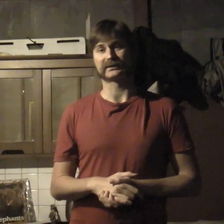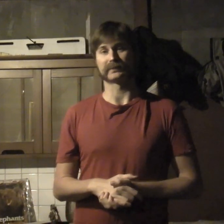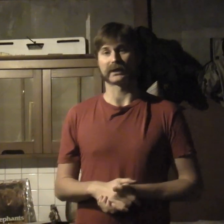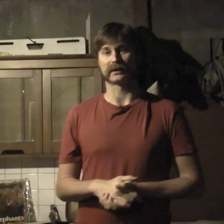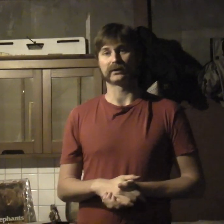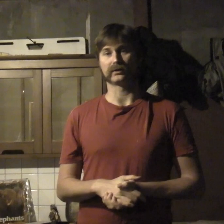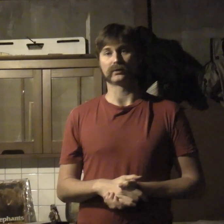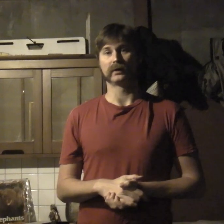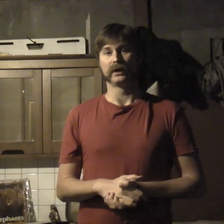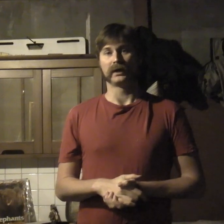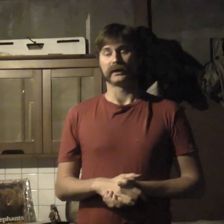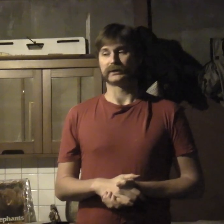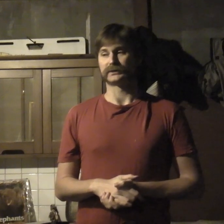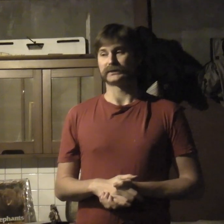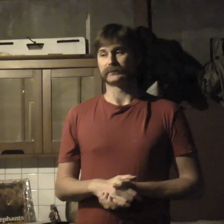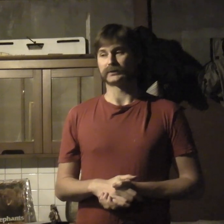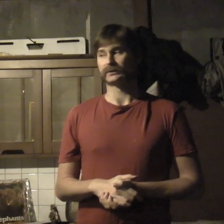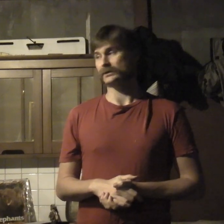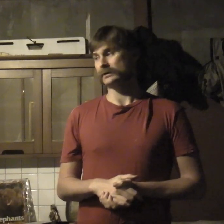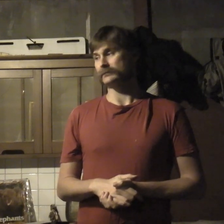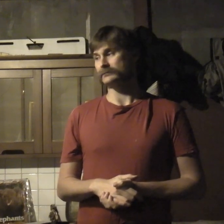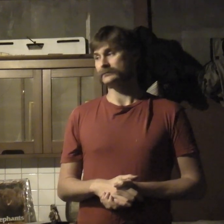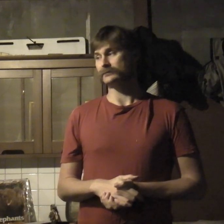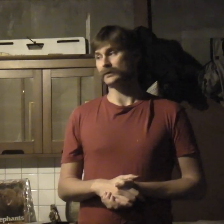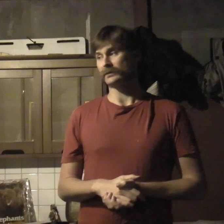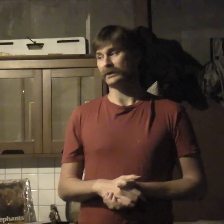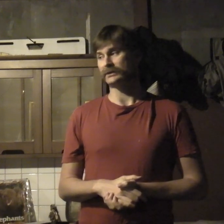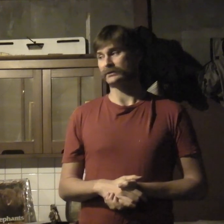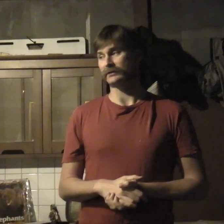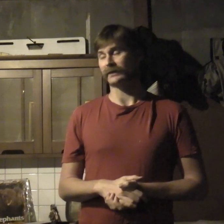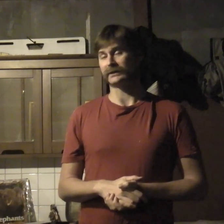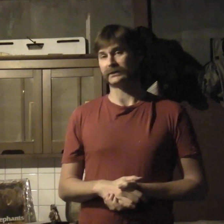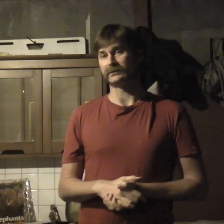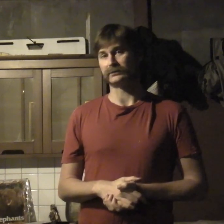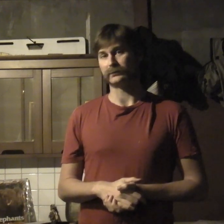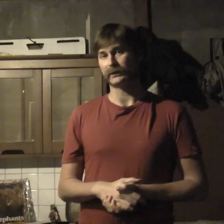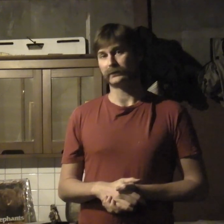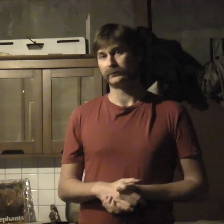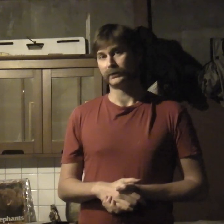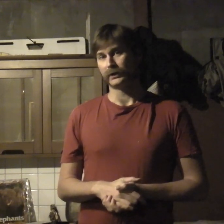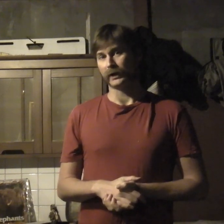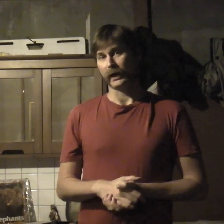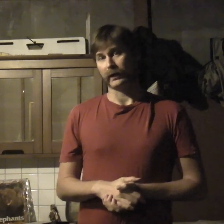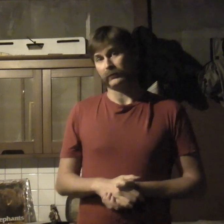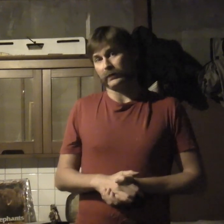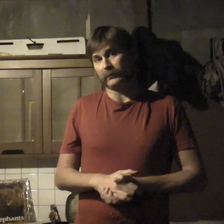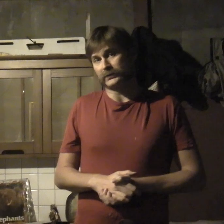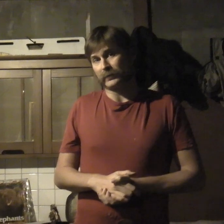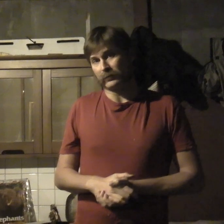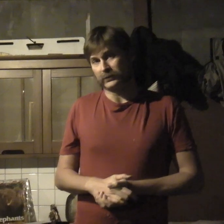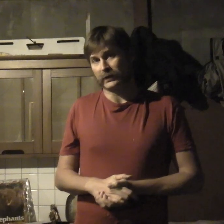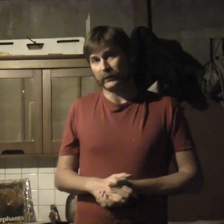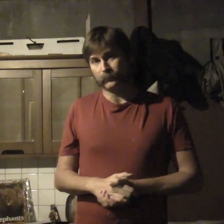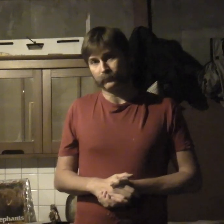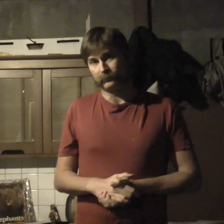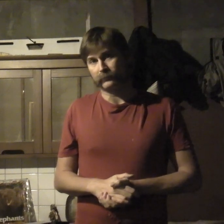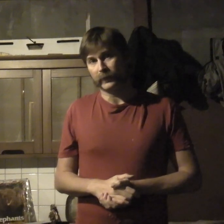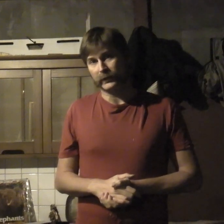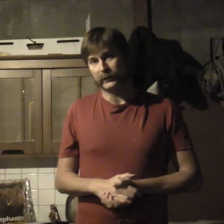something I can do. It just seems would be easier if I didn't do it. And I would be able to spend more time making